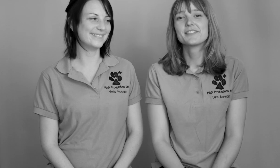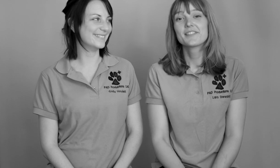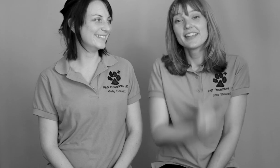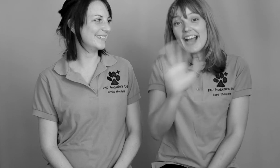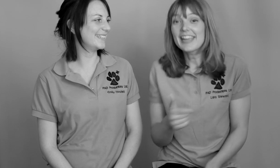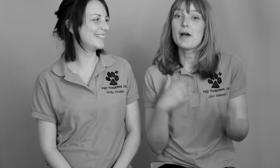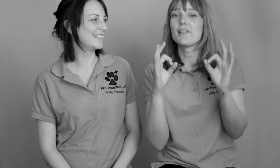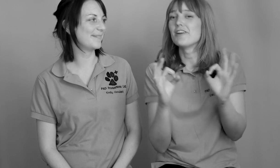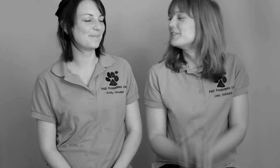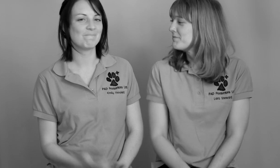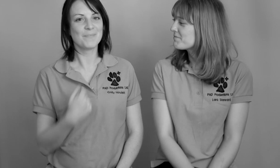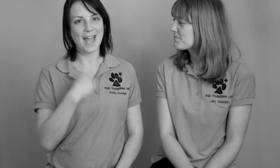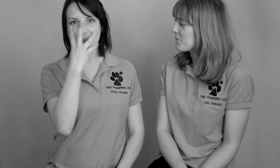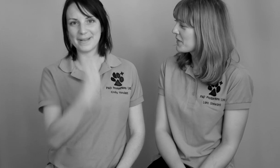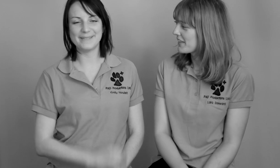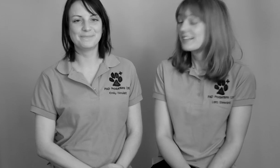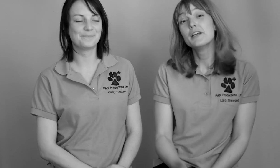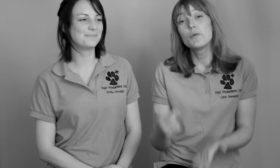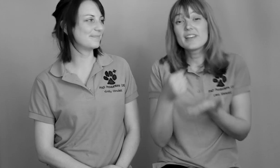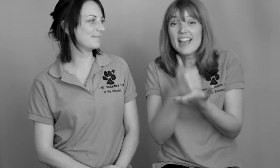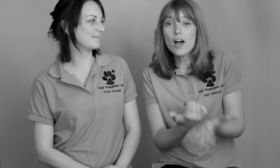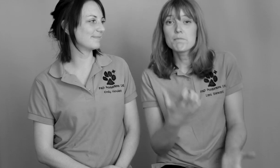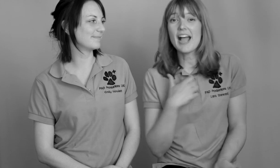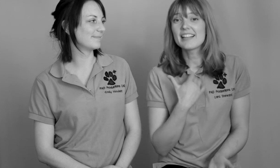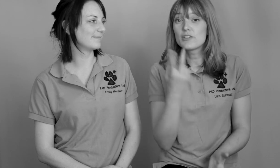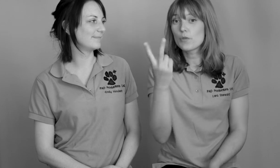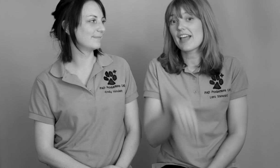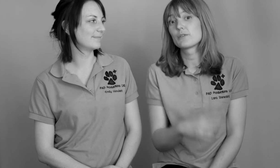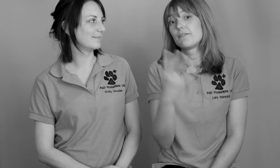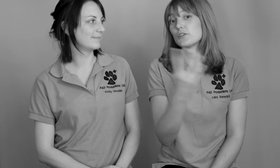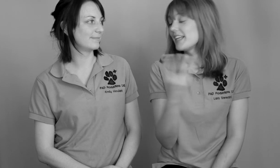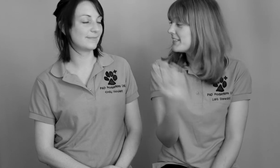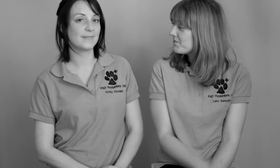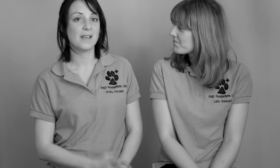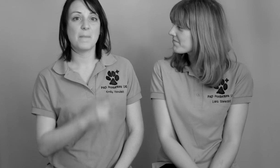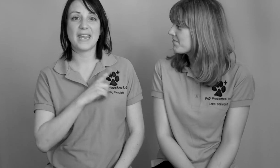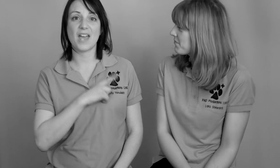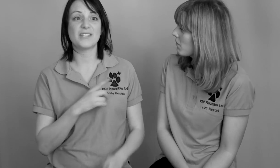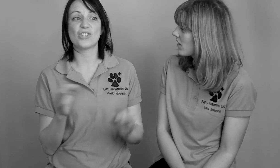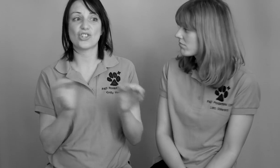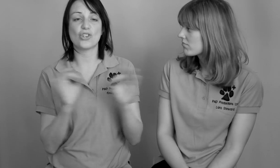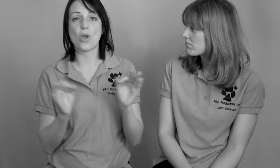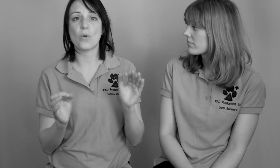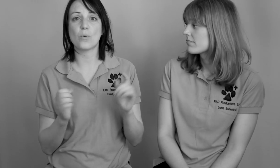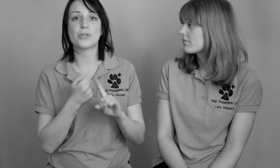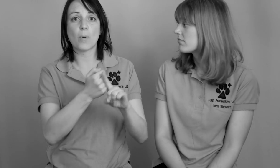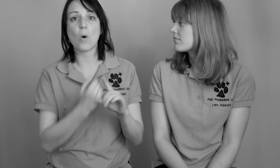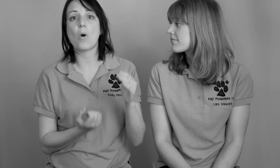Hi, I'm Lara. I'm Emily. We sit on Pan in 2014 because there's just no support or